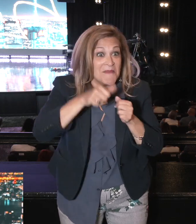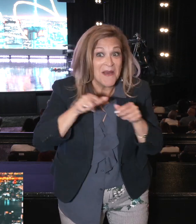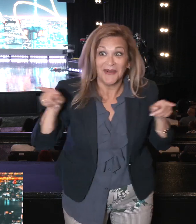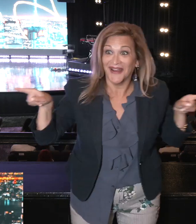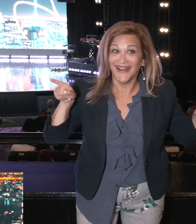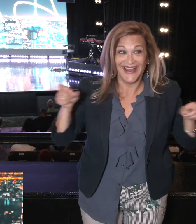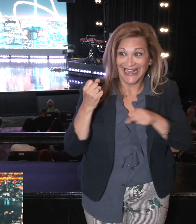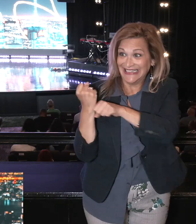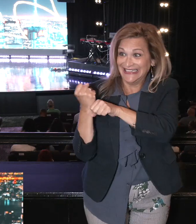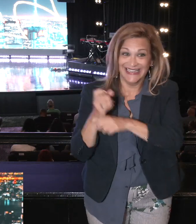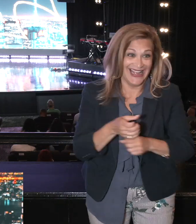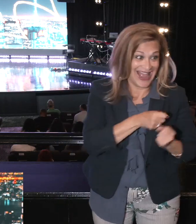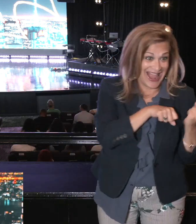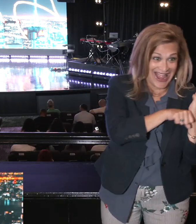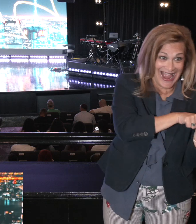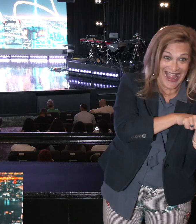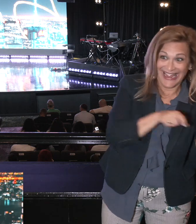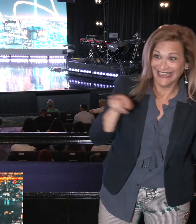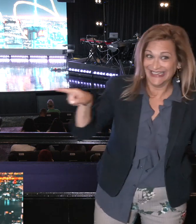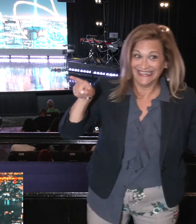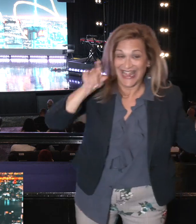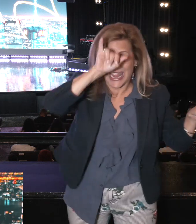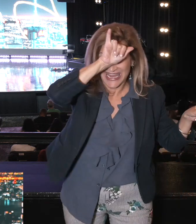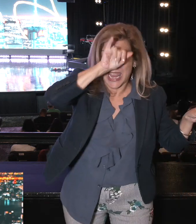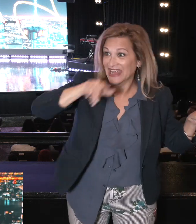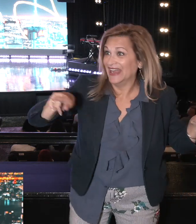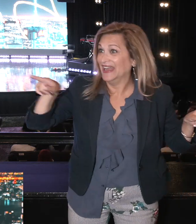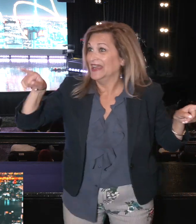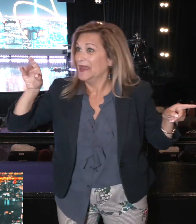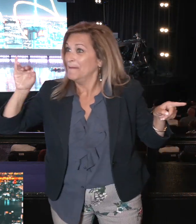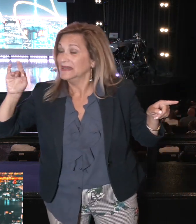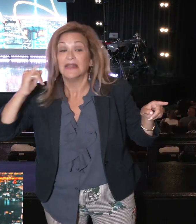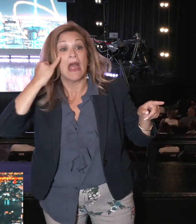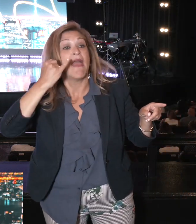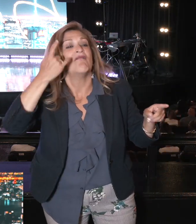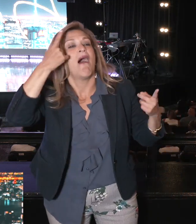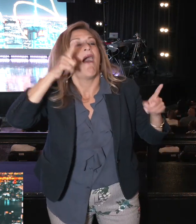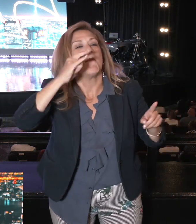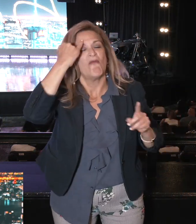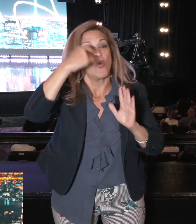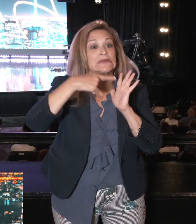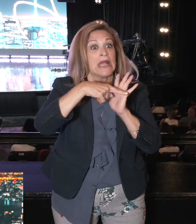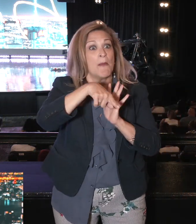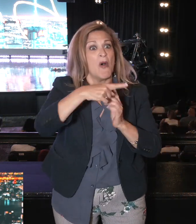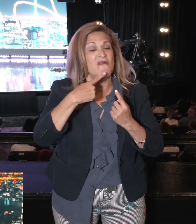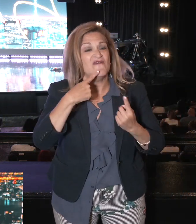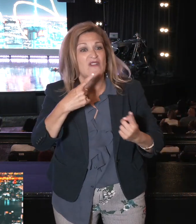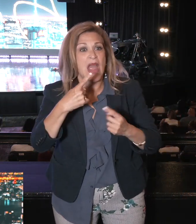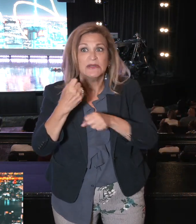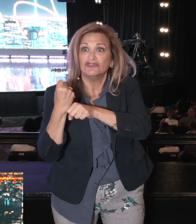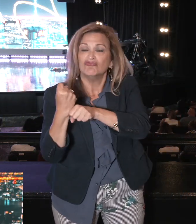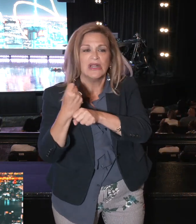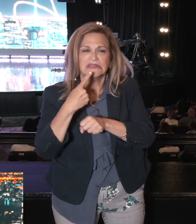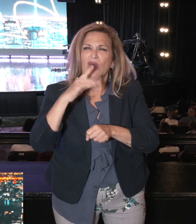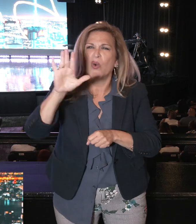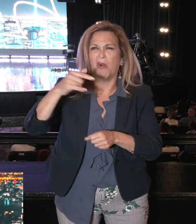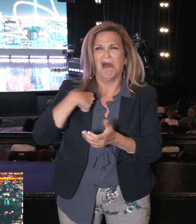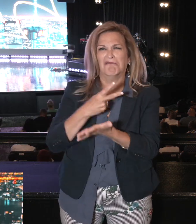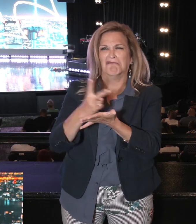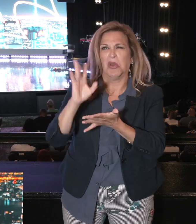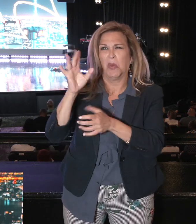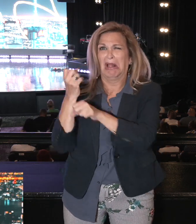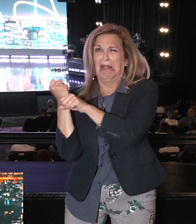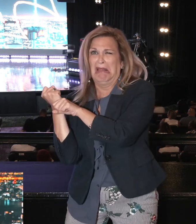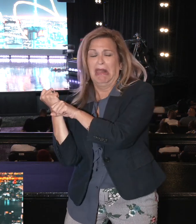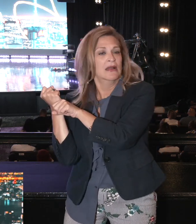If any one of those athletes ever get up behind the bat and say, I'm going to strike out, you know what? They'll strike out. Any athlete would tell you that. You can't think that